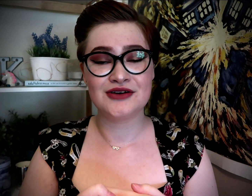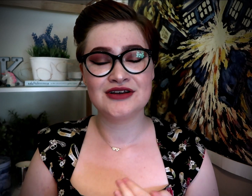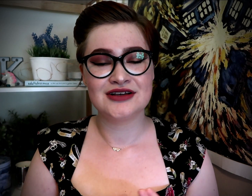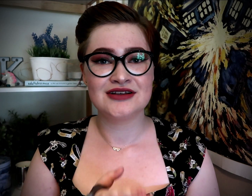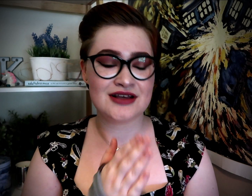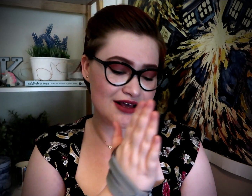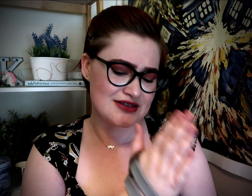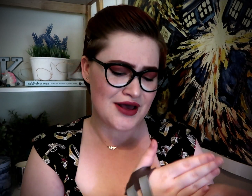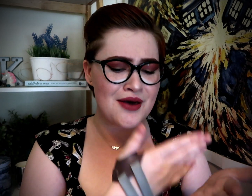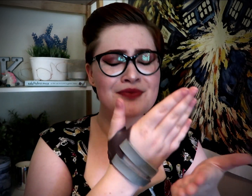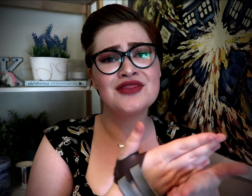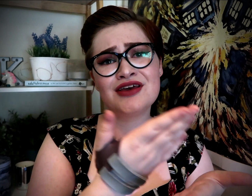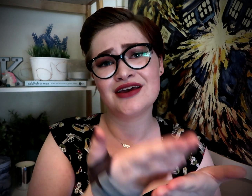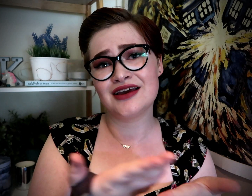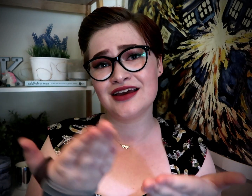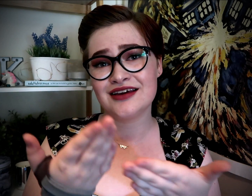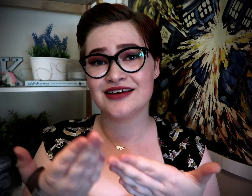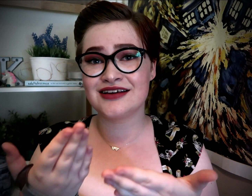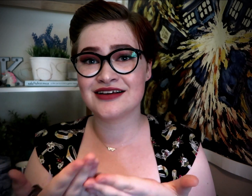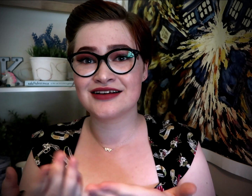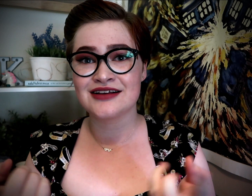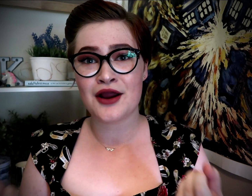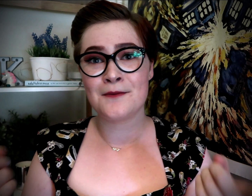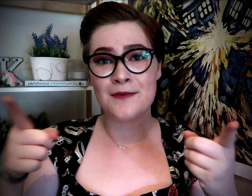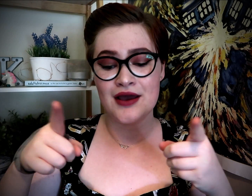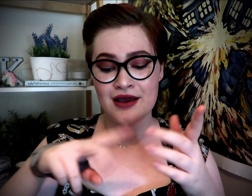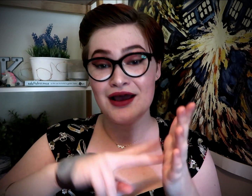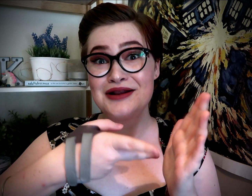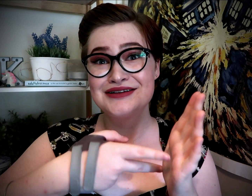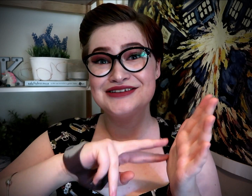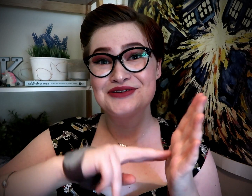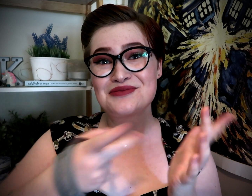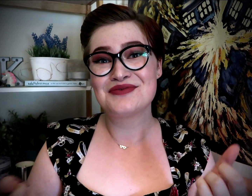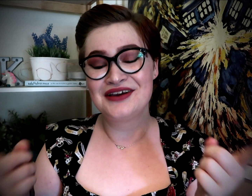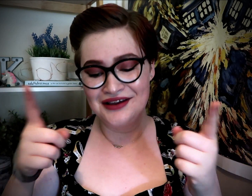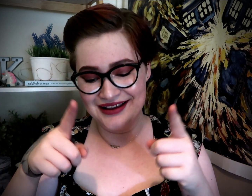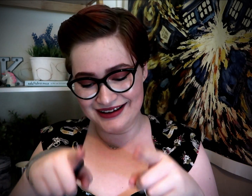Some things are meant to be